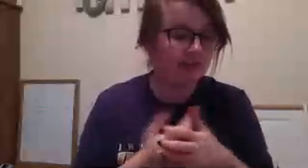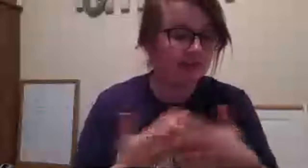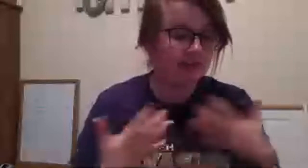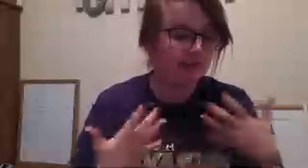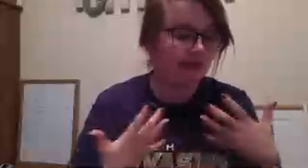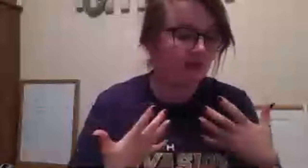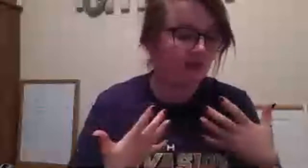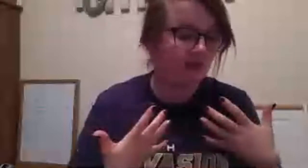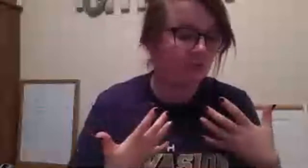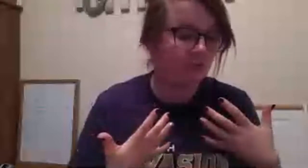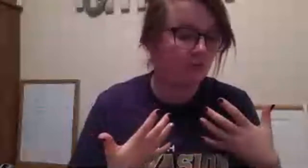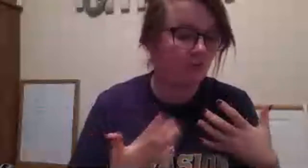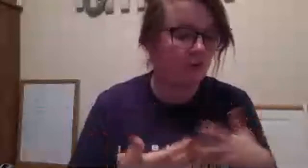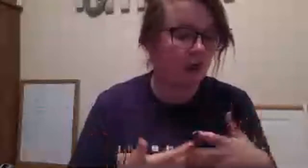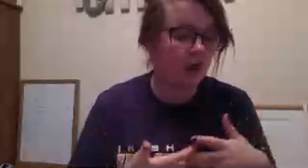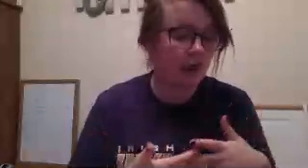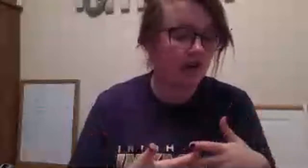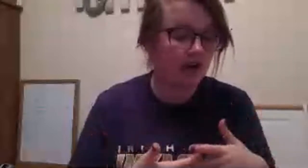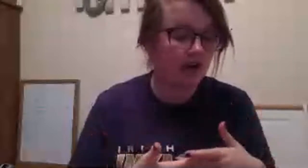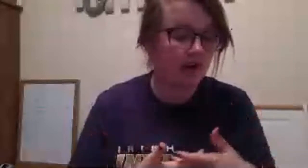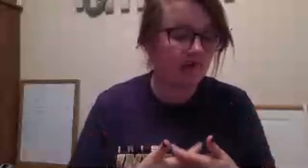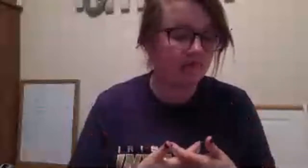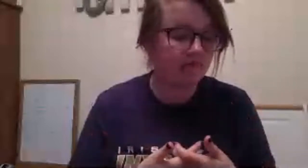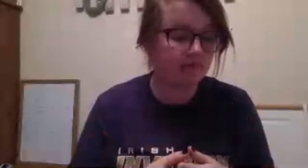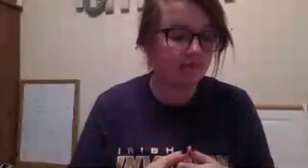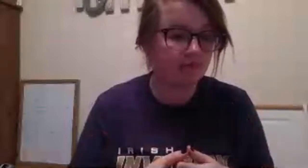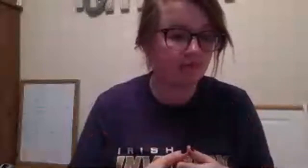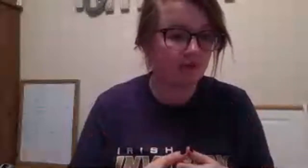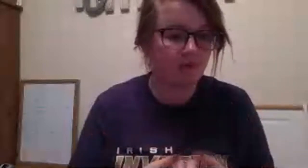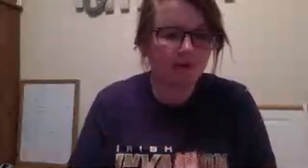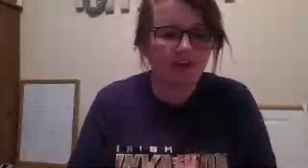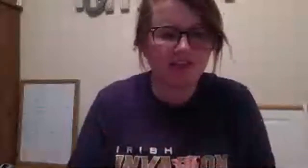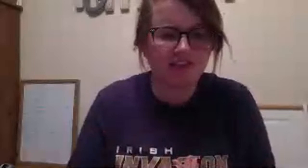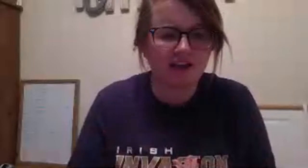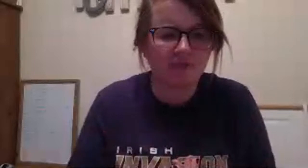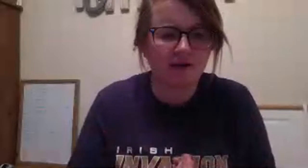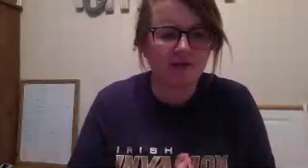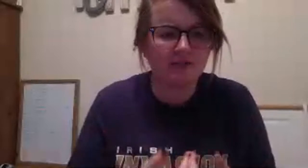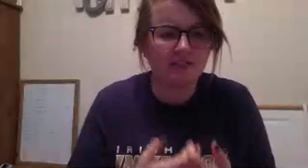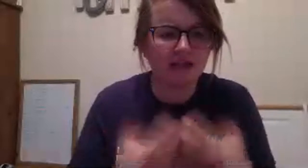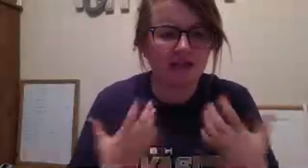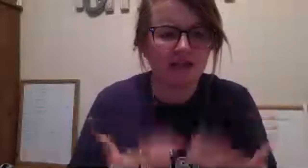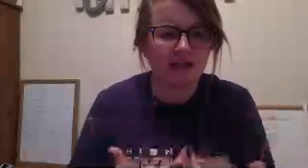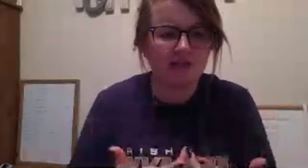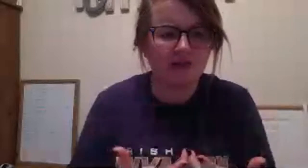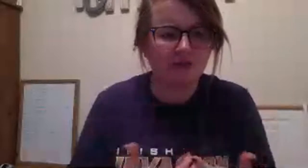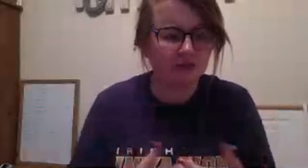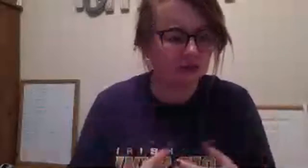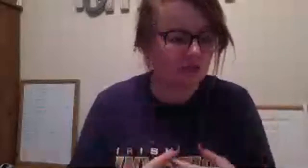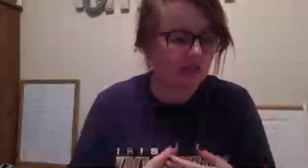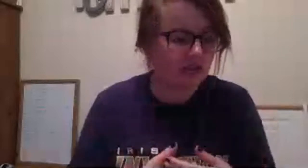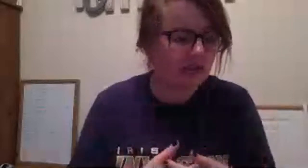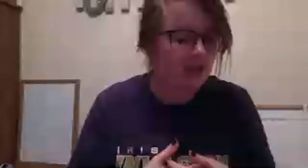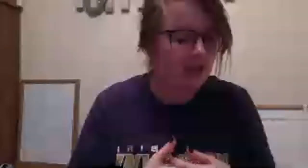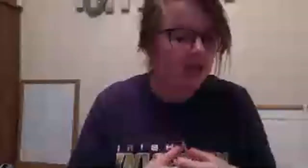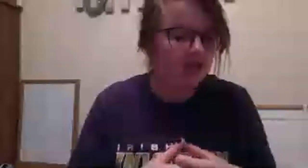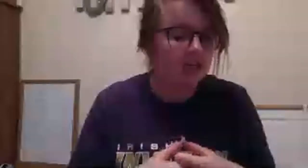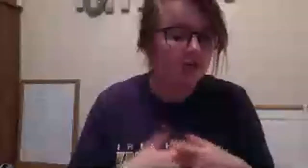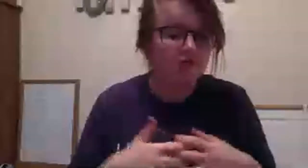like why um why did he say that why was he acting that way towards the king and he refuses